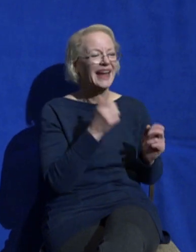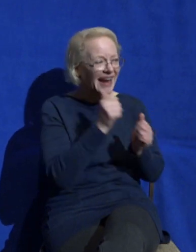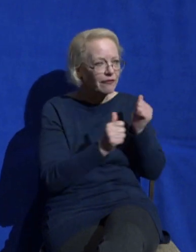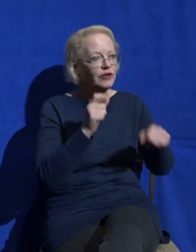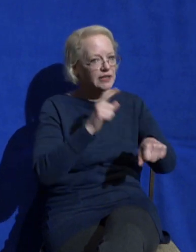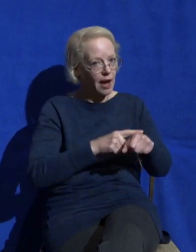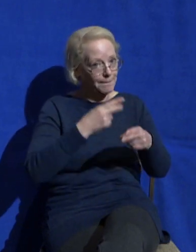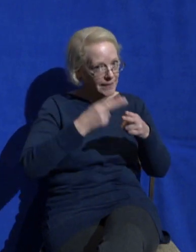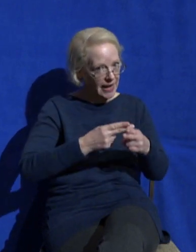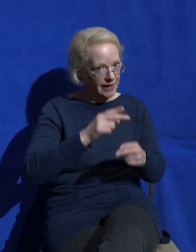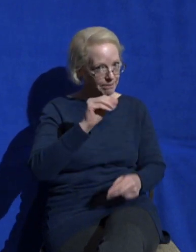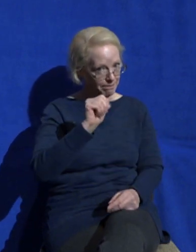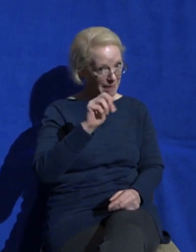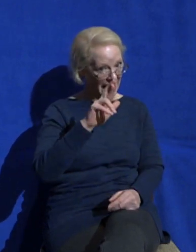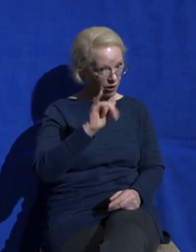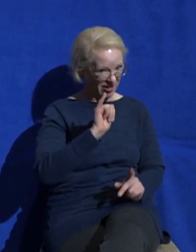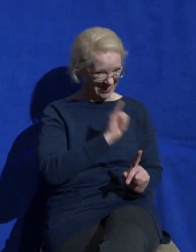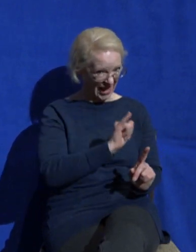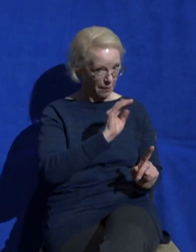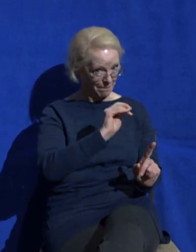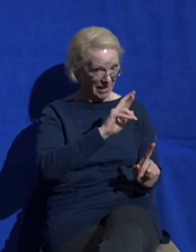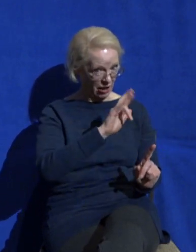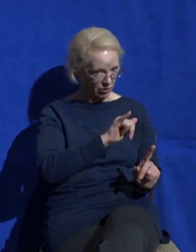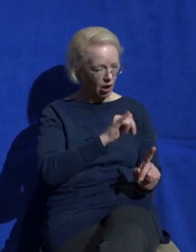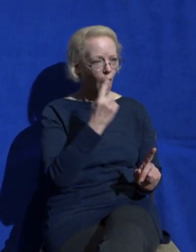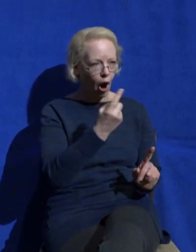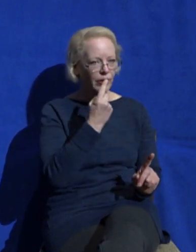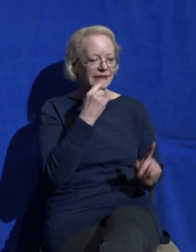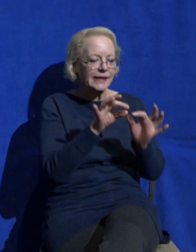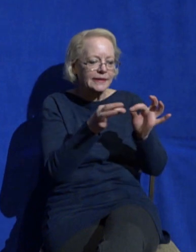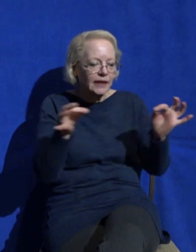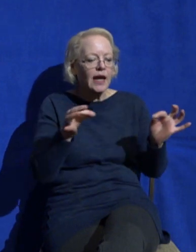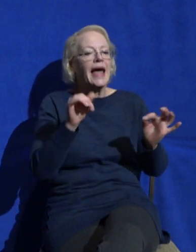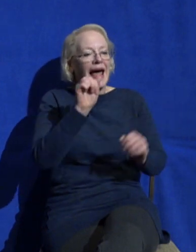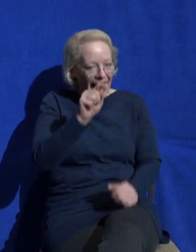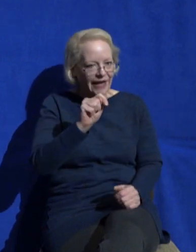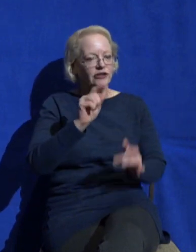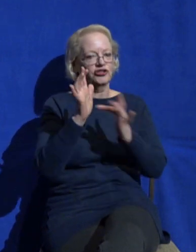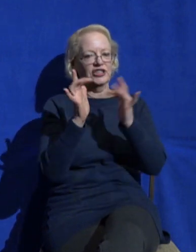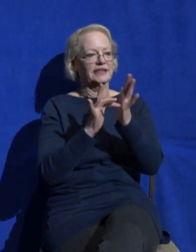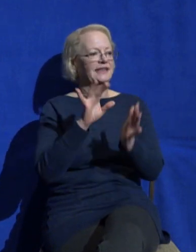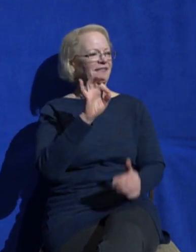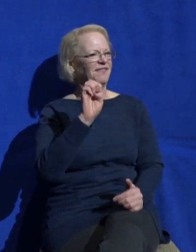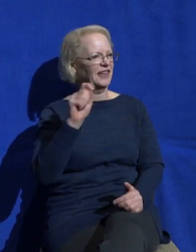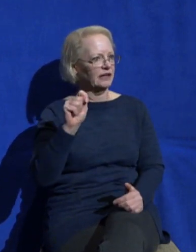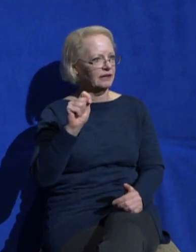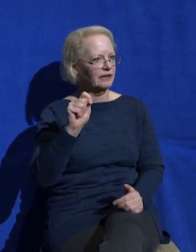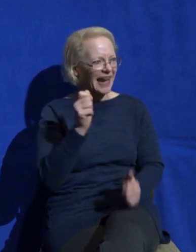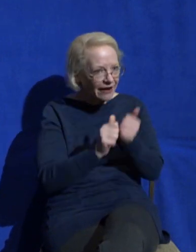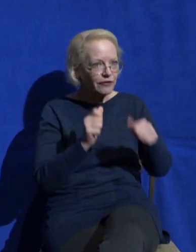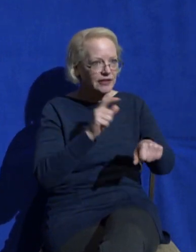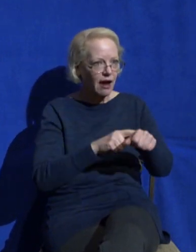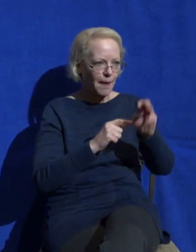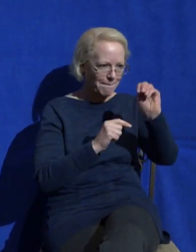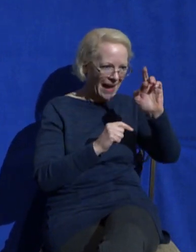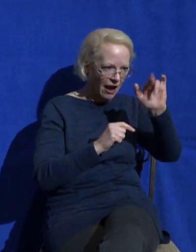So in John 11 and 12, she's worshiping at Jesus' feet. Two separate times where out of profound